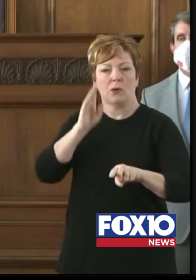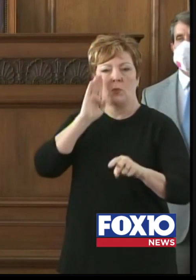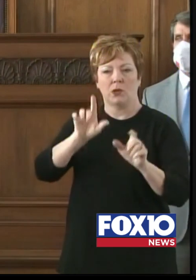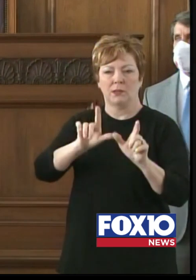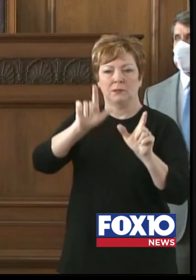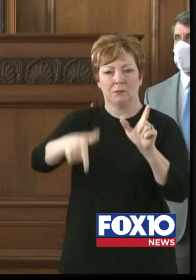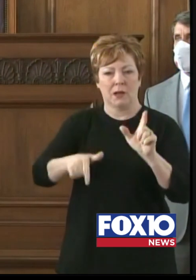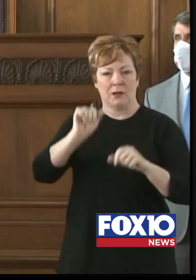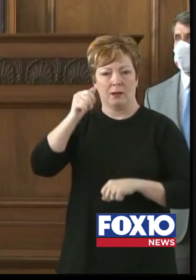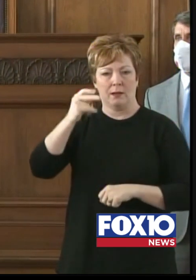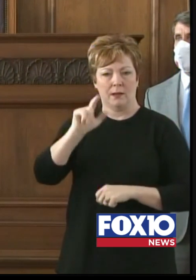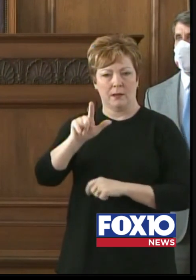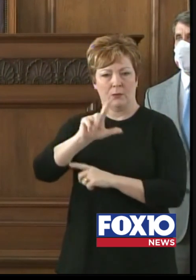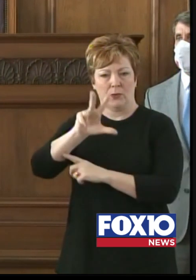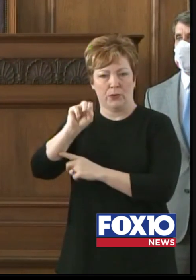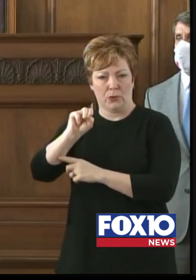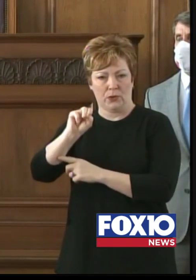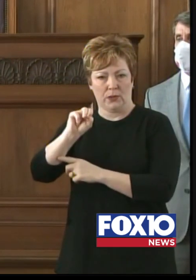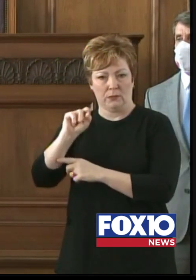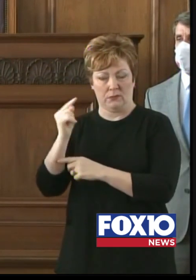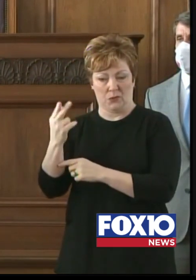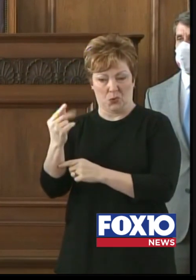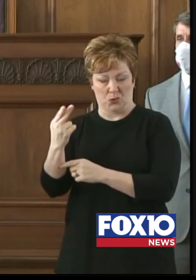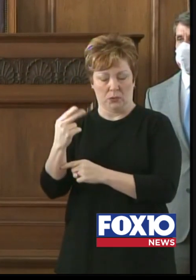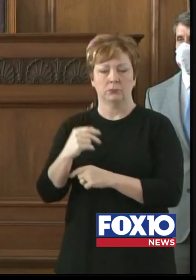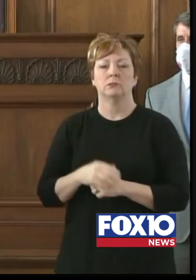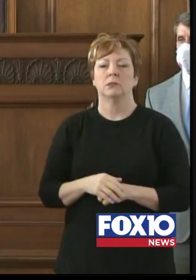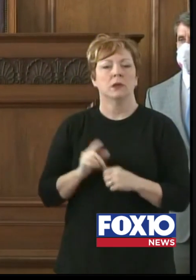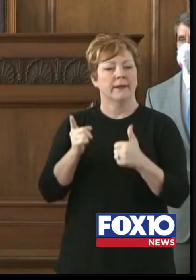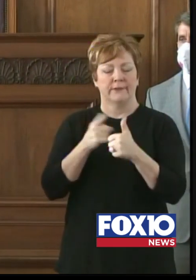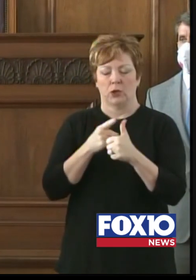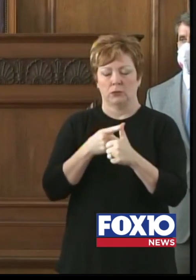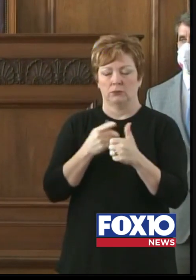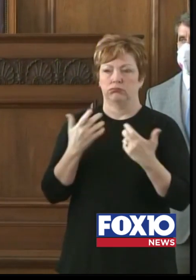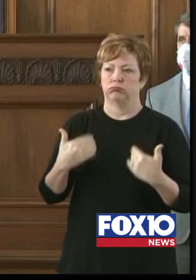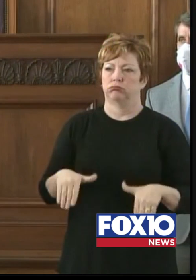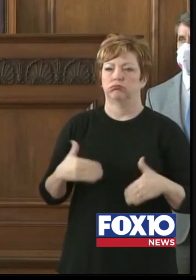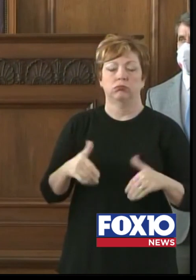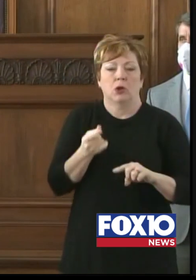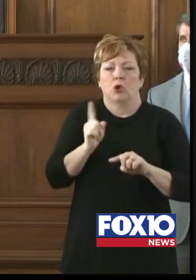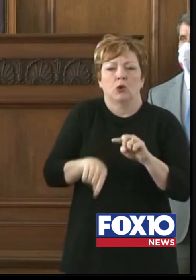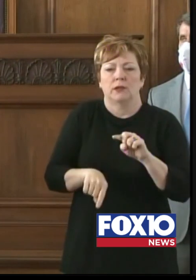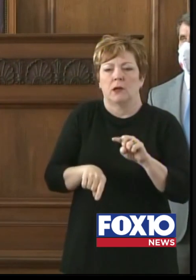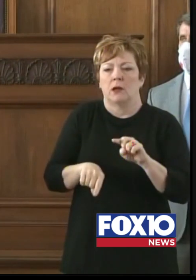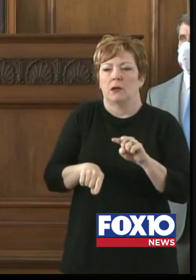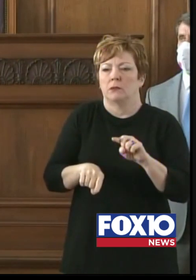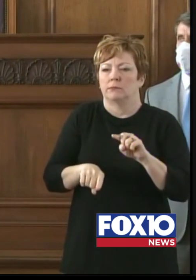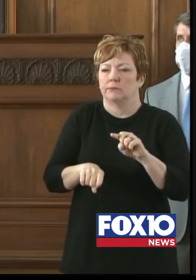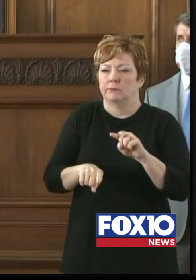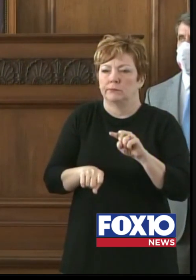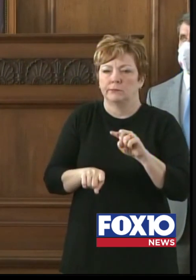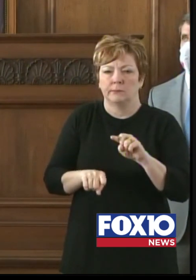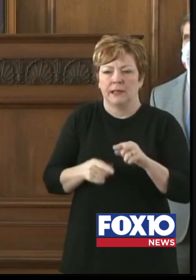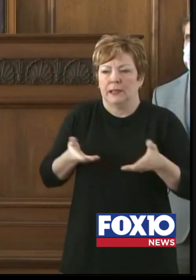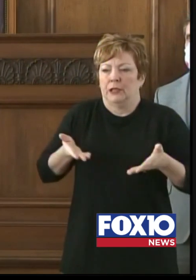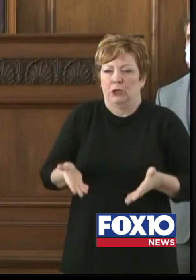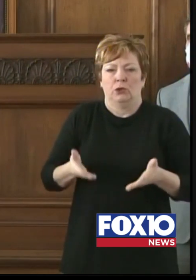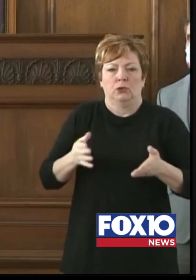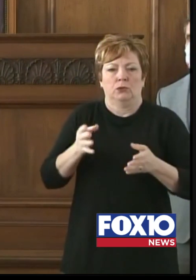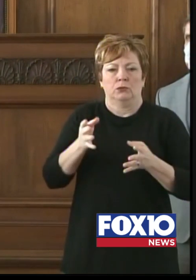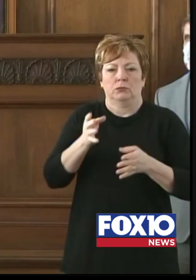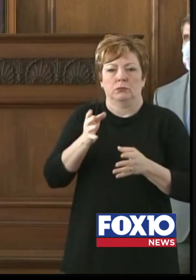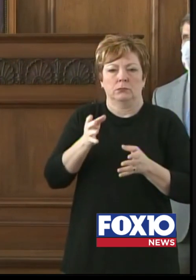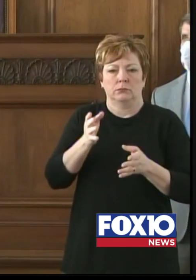April 30th. First, we couldn't even be here talking about this order that expires